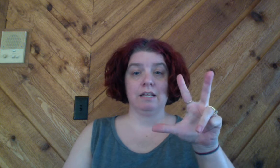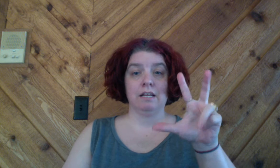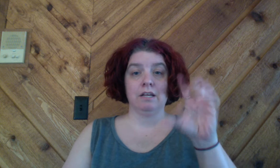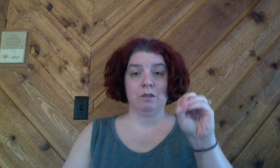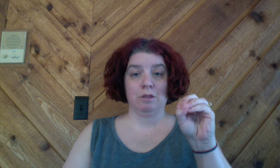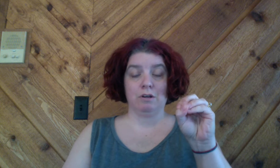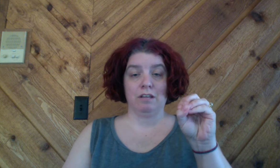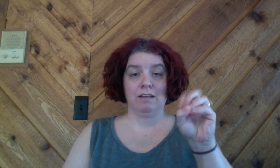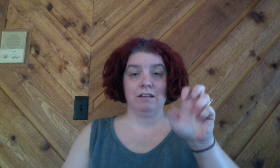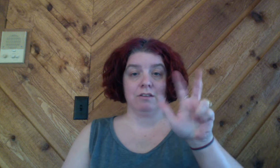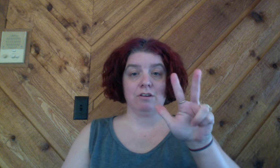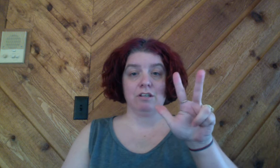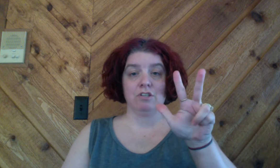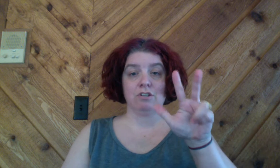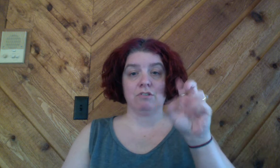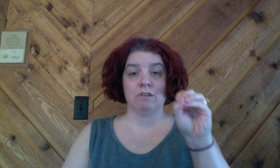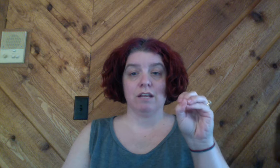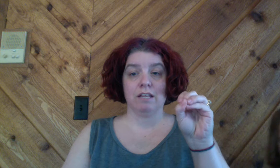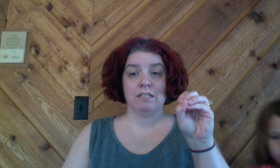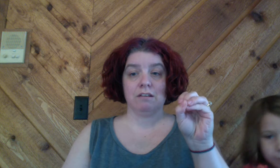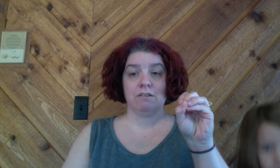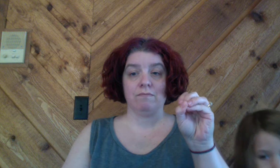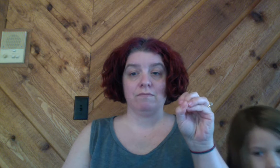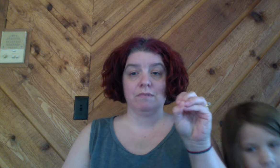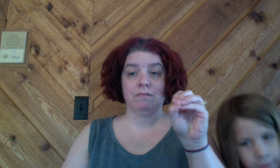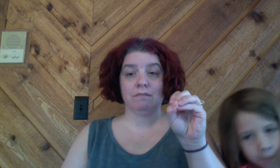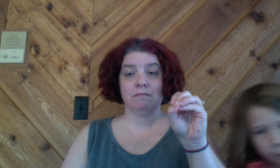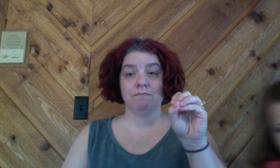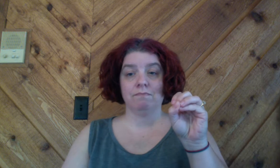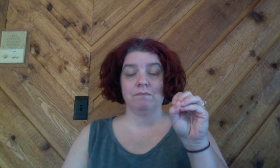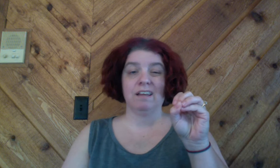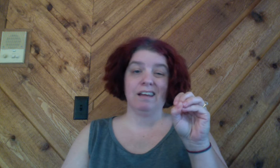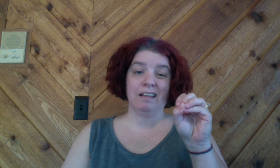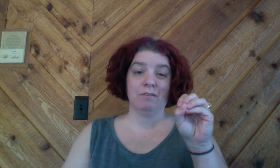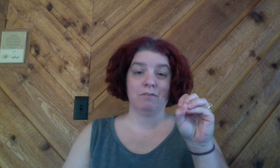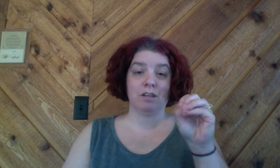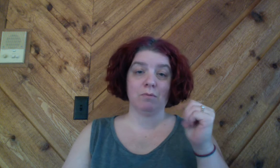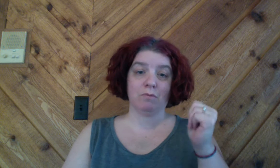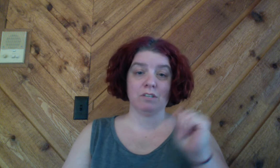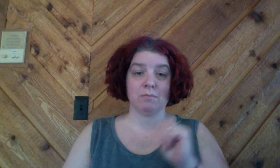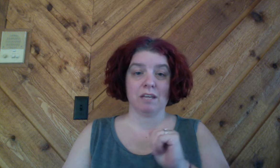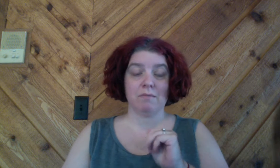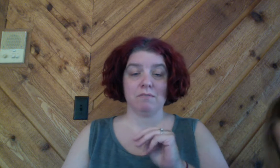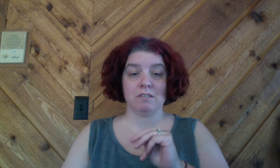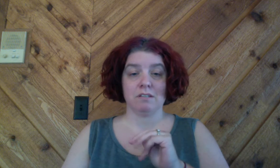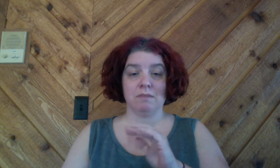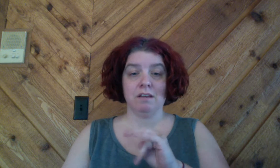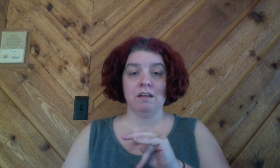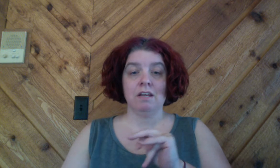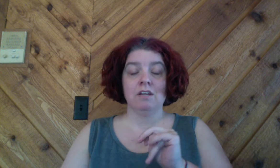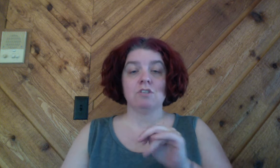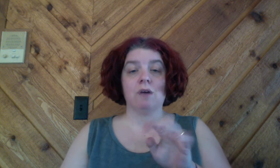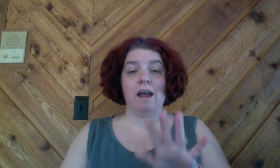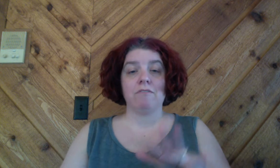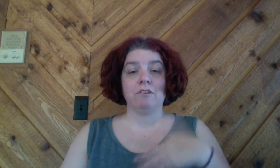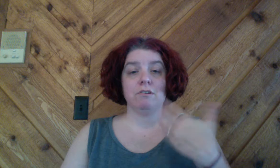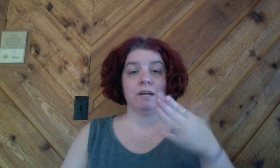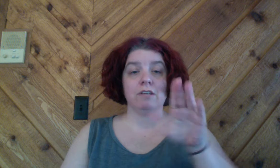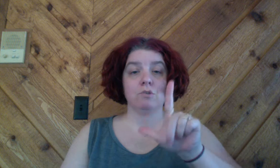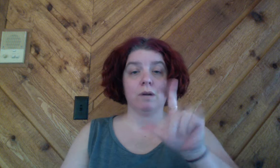thirty. And thirty is just three and zero. I got a little farther before someone came and visited me. So after you hit twenty